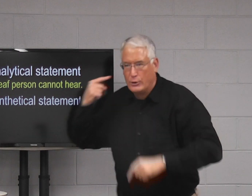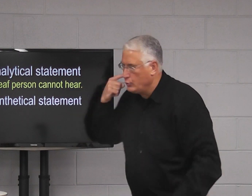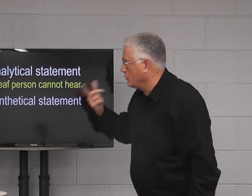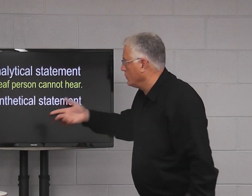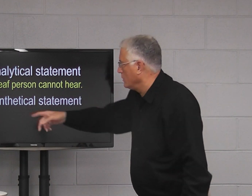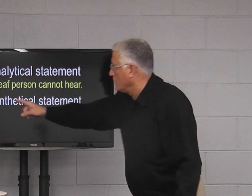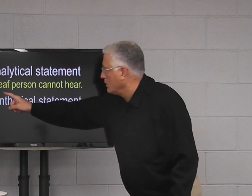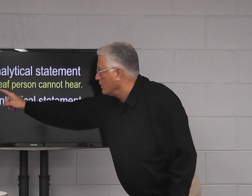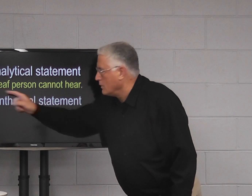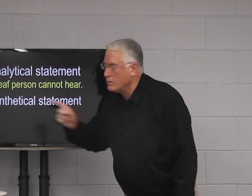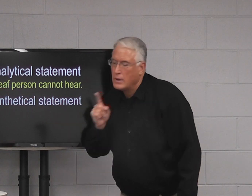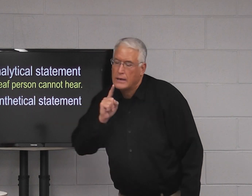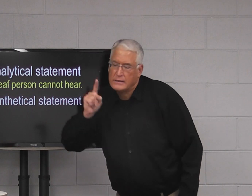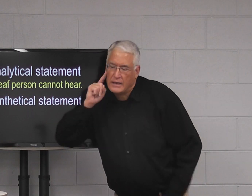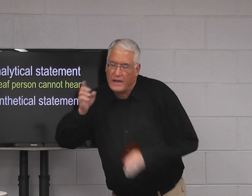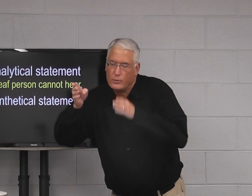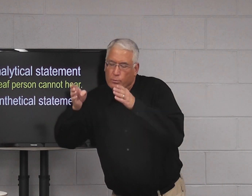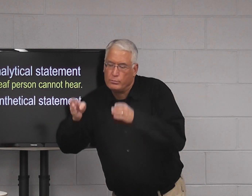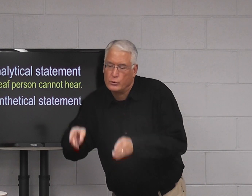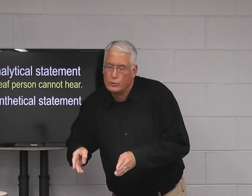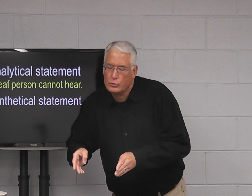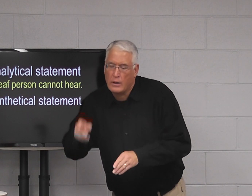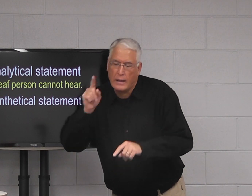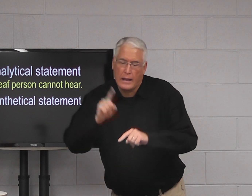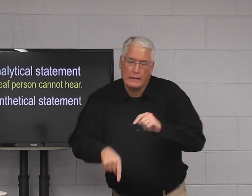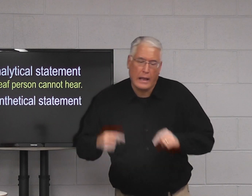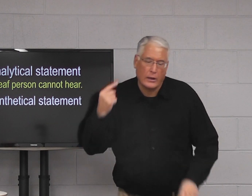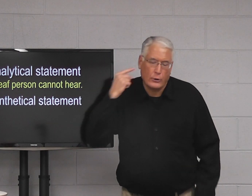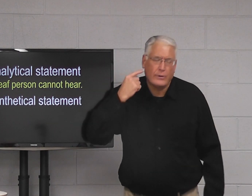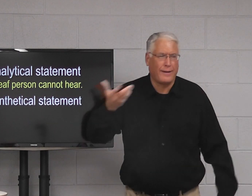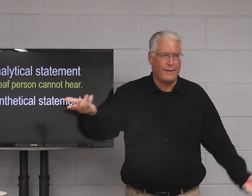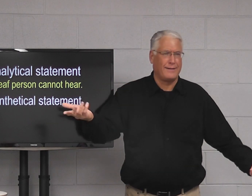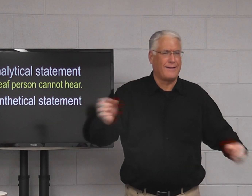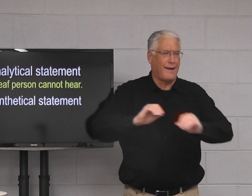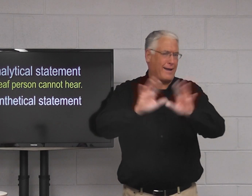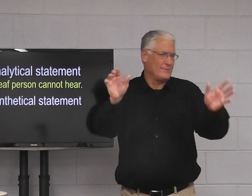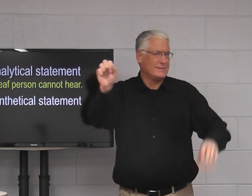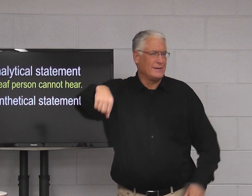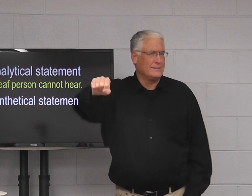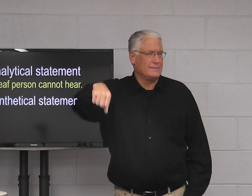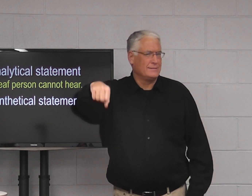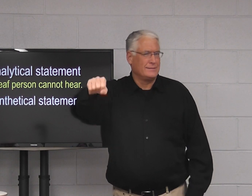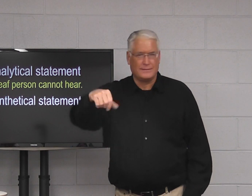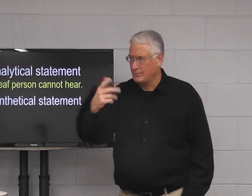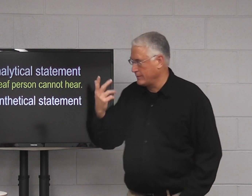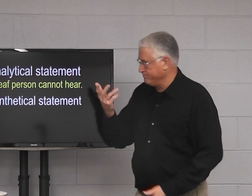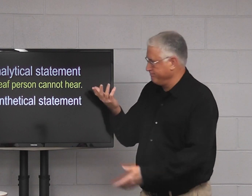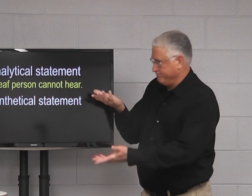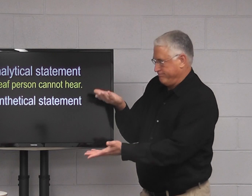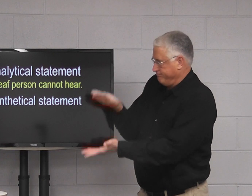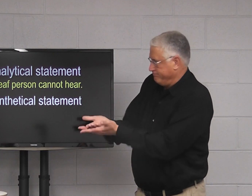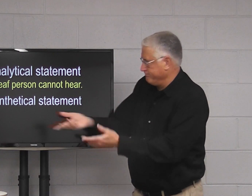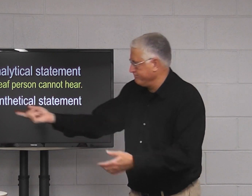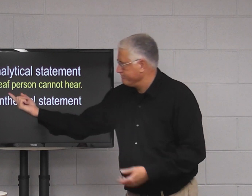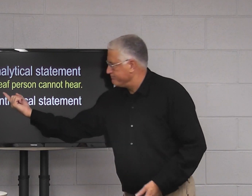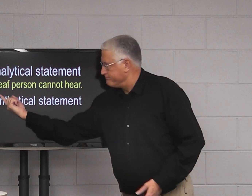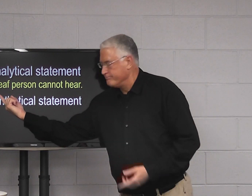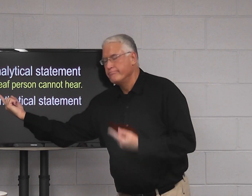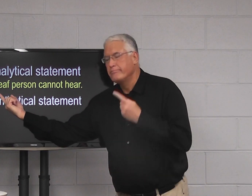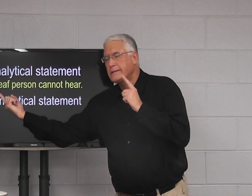can't hear. So a deaf person can't hear. Well that's obvious right? It's right